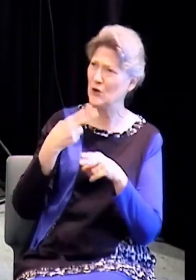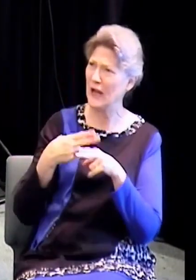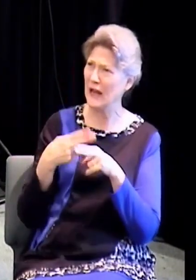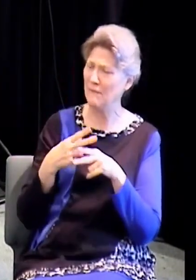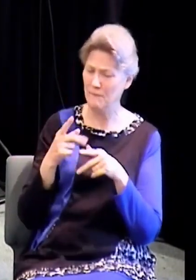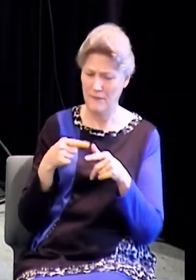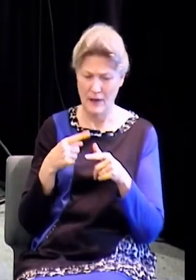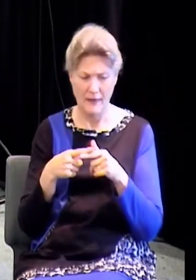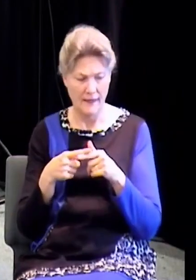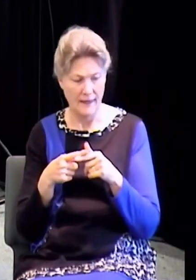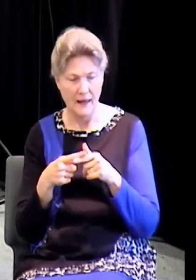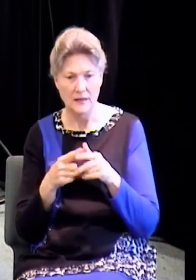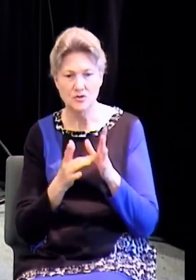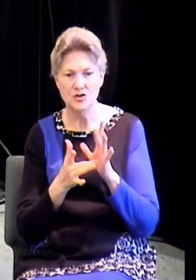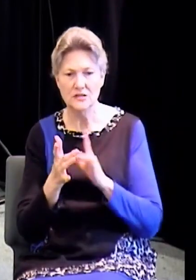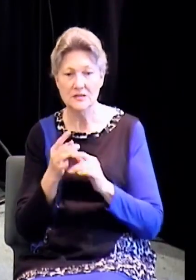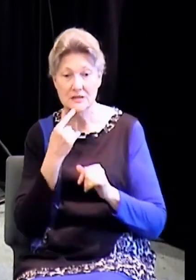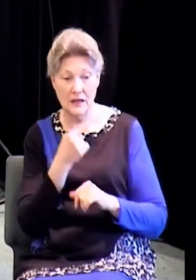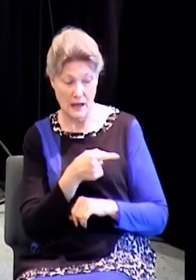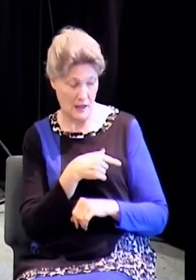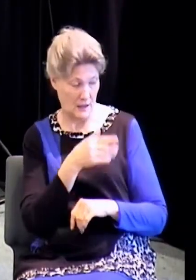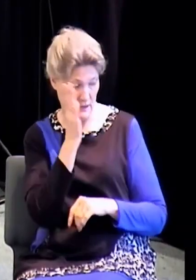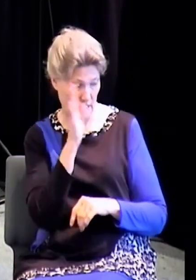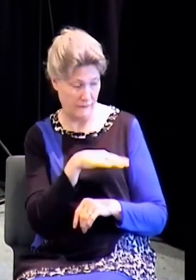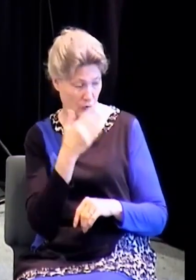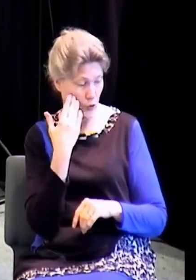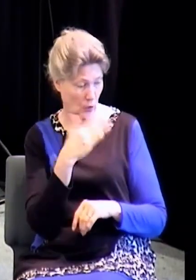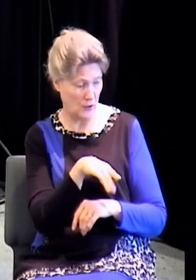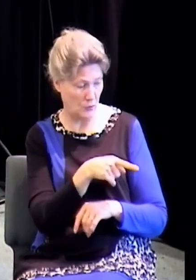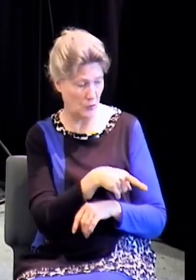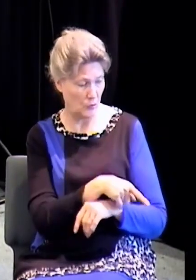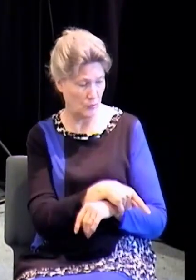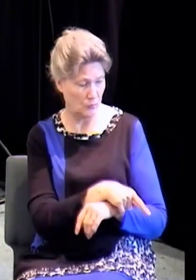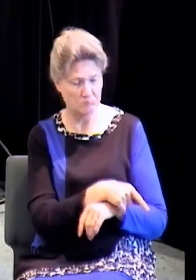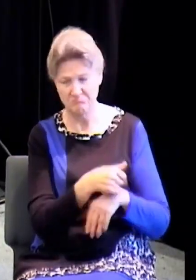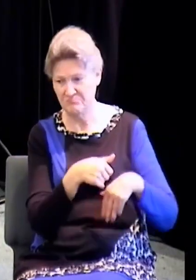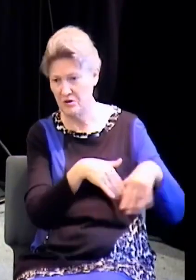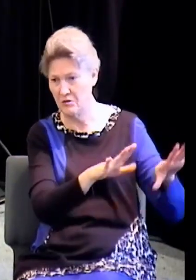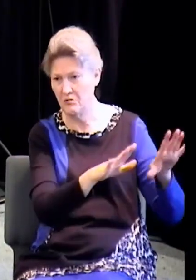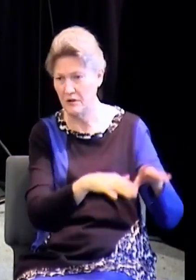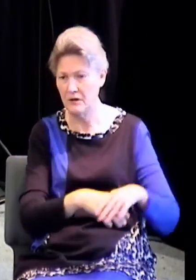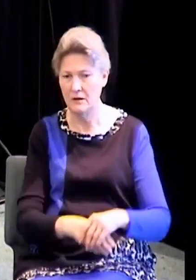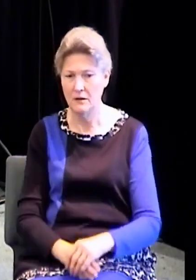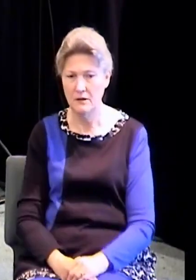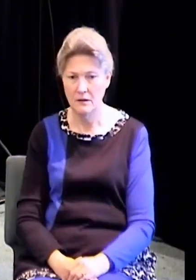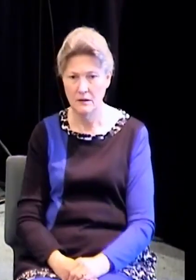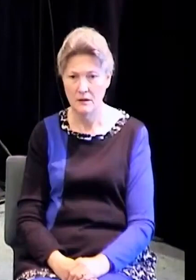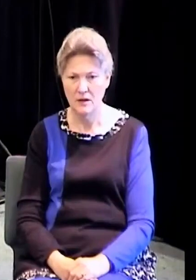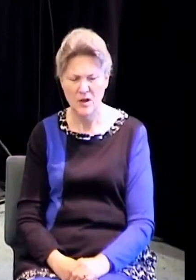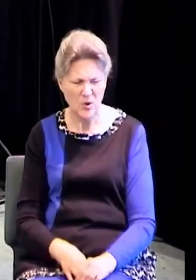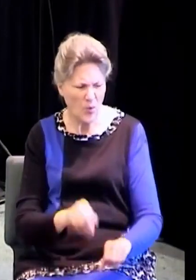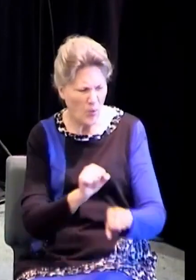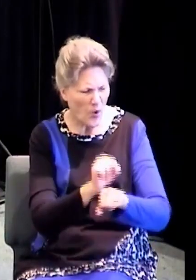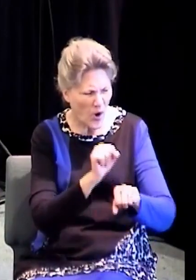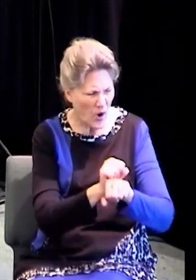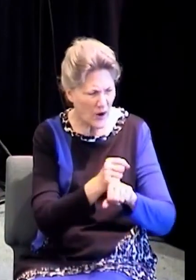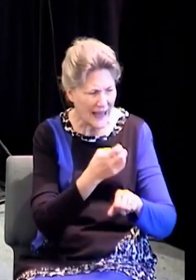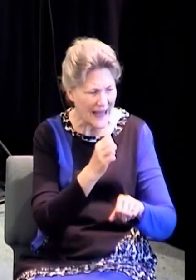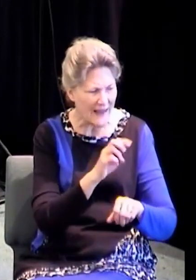will I profess unto them, I never knew you. Depart from me that ye that work iniquity. So it's not